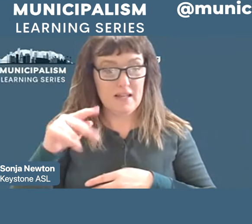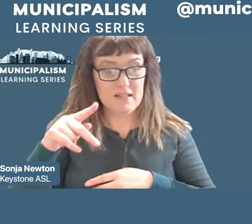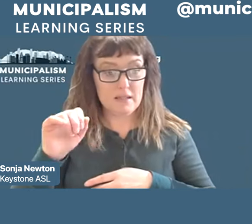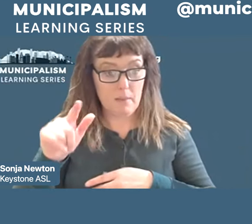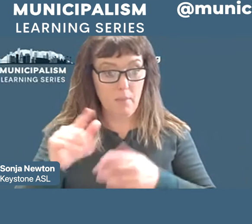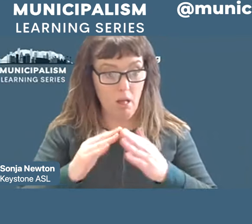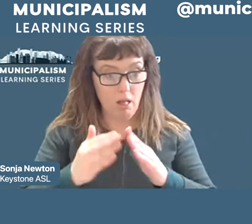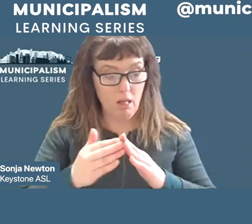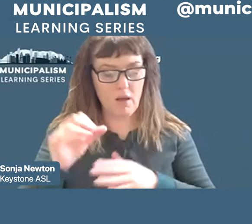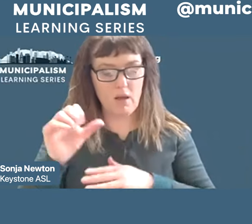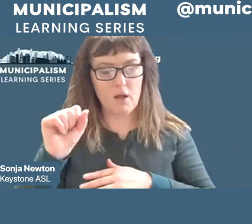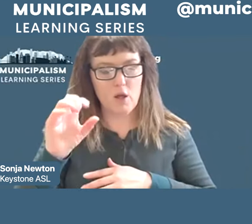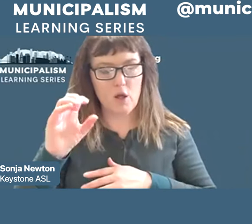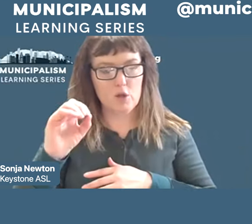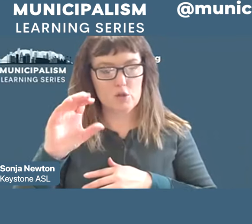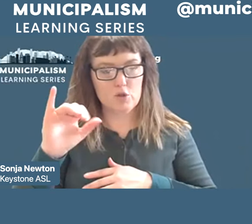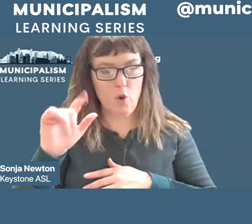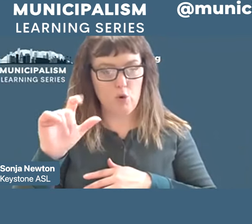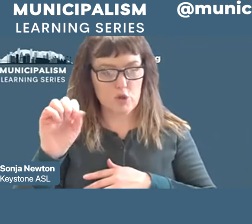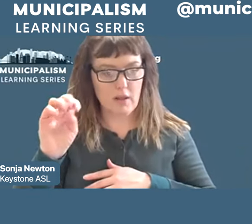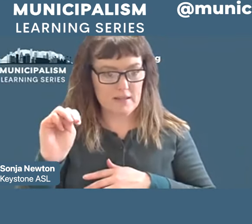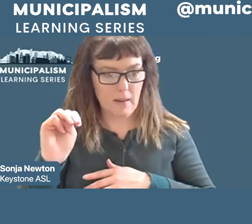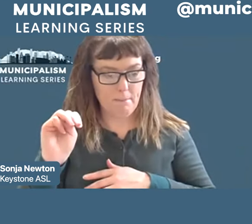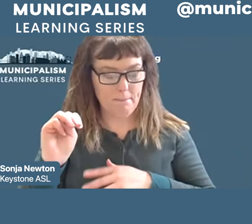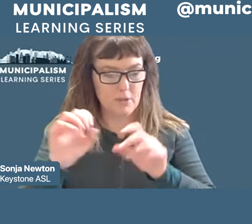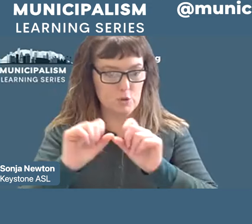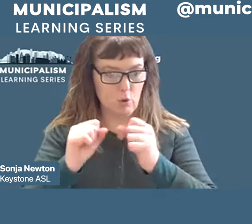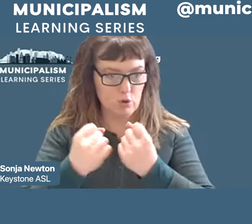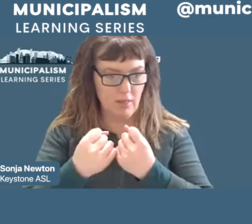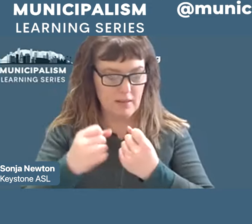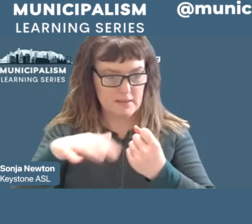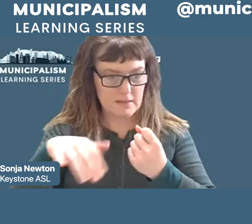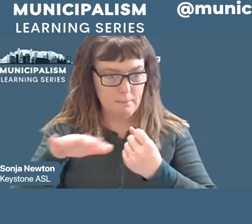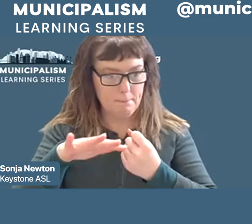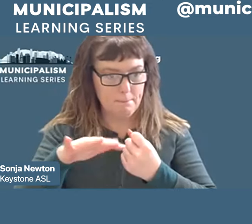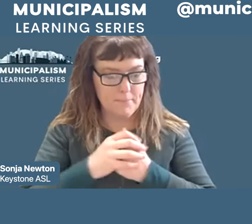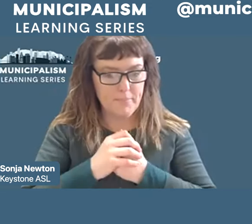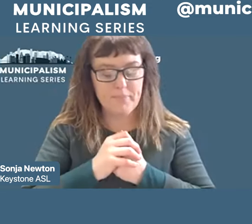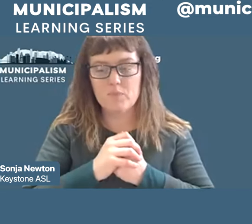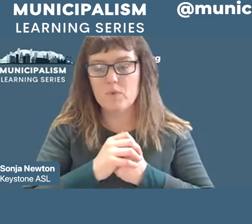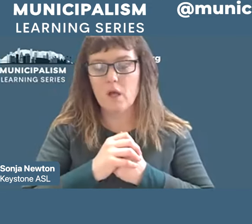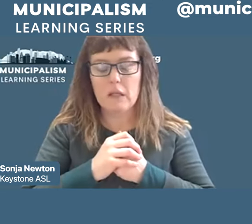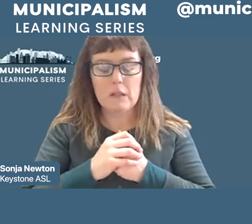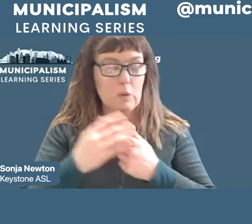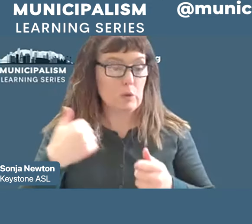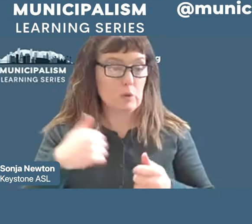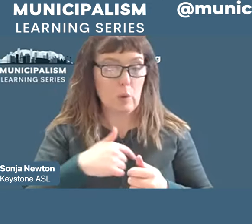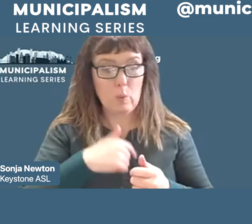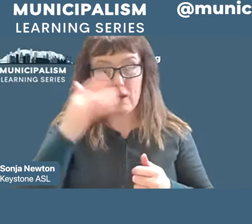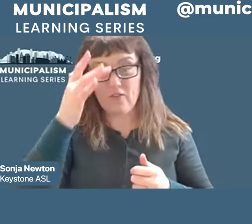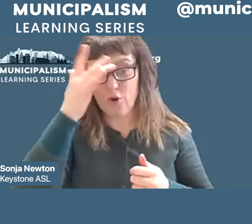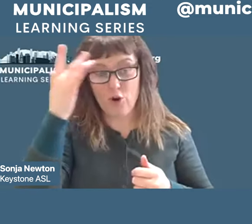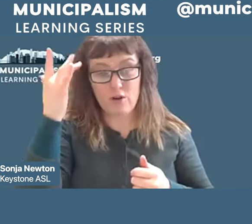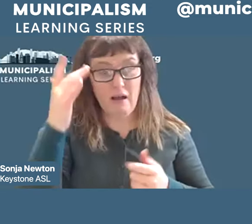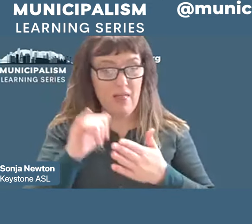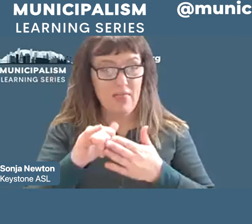We've lost sight of that history, or we're at risk of losing sight. We've forgotten that in the early